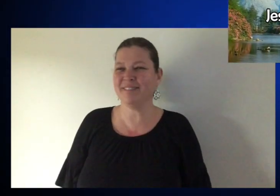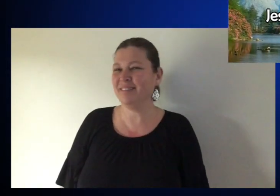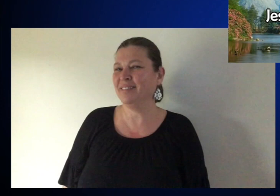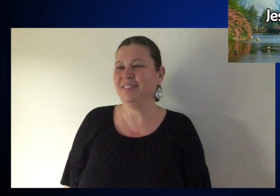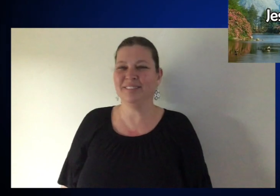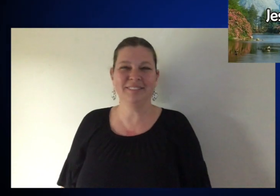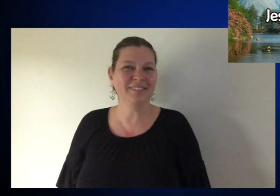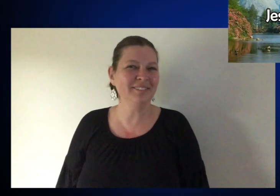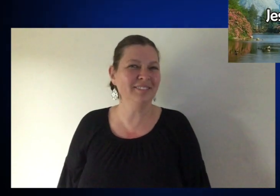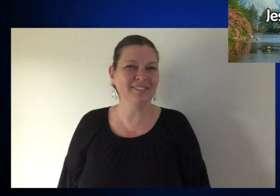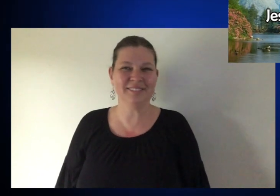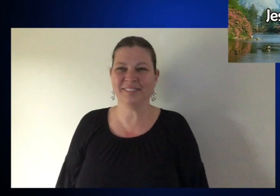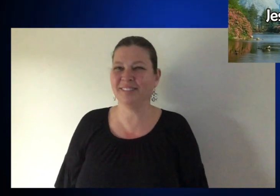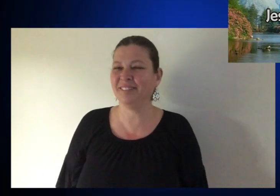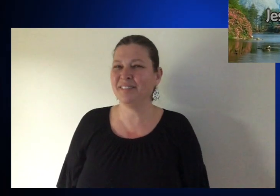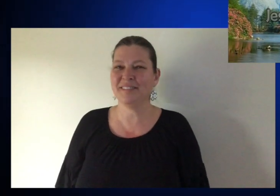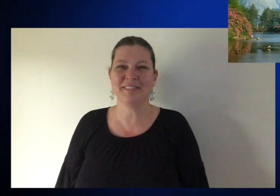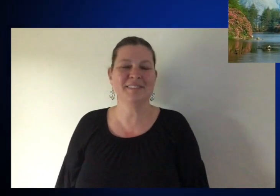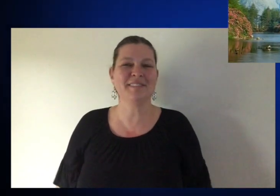the grave.